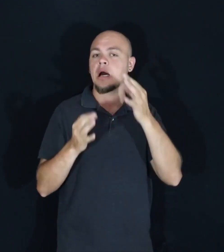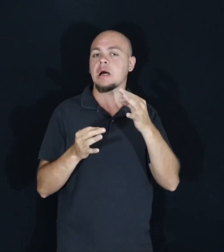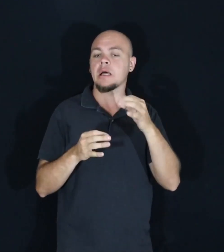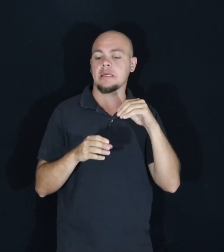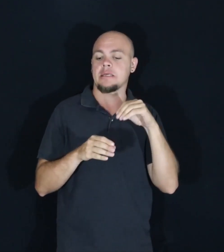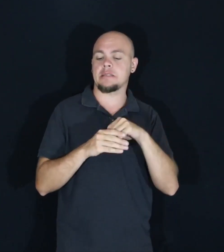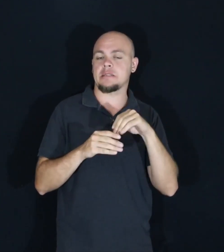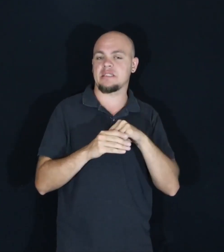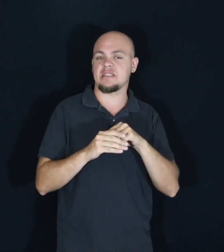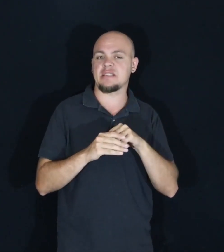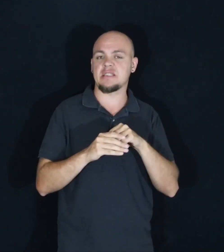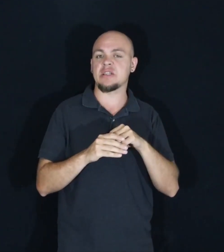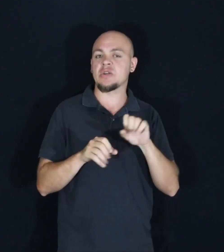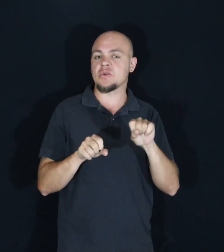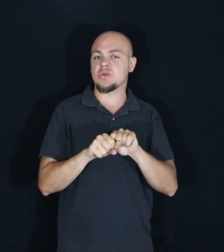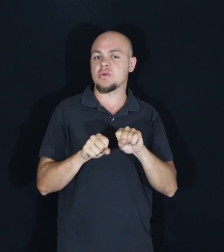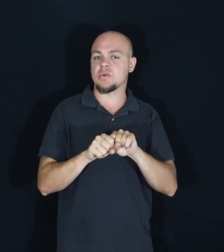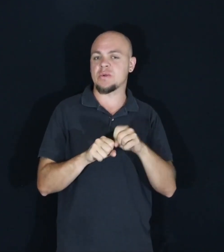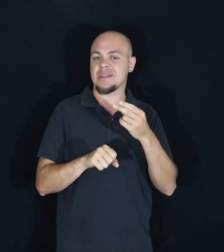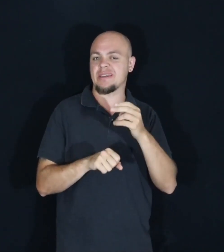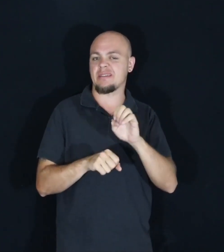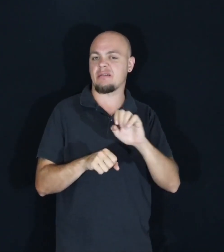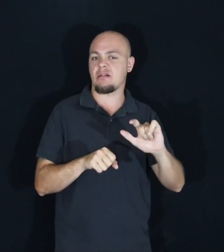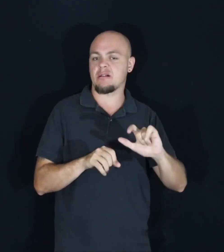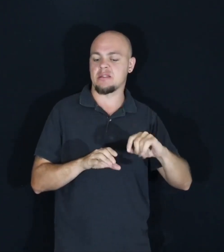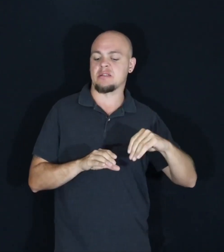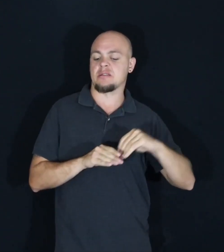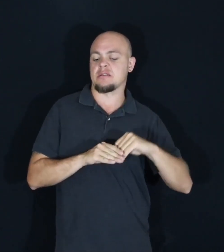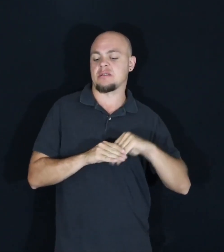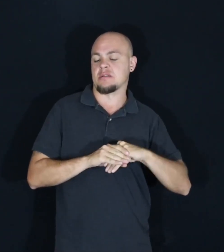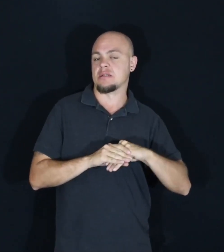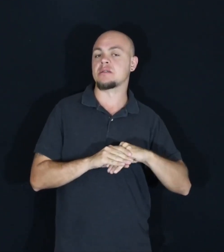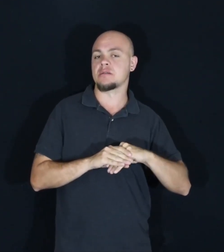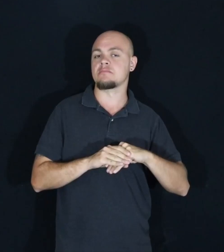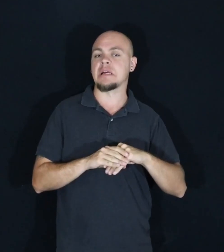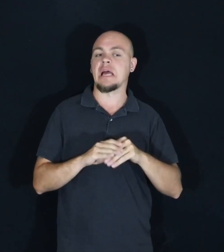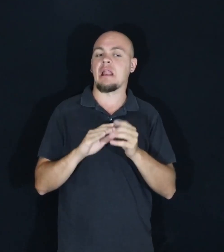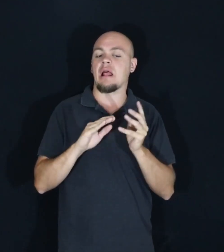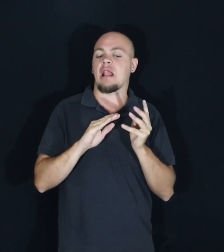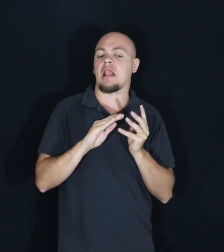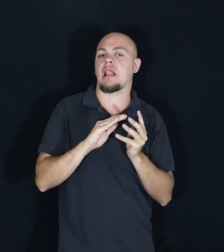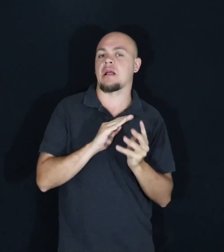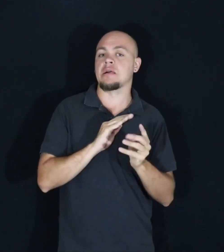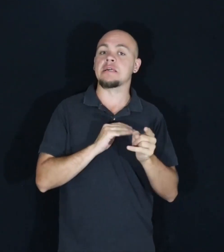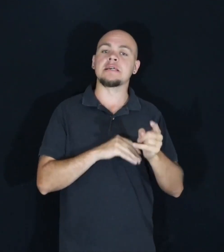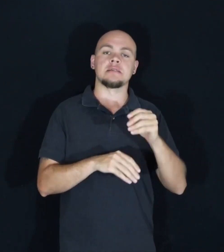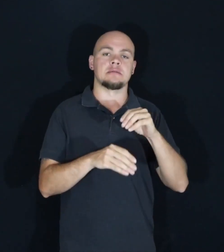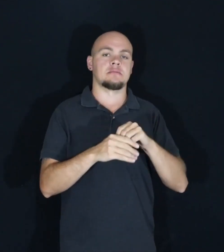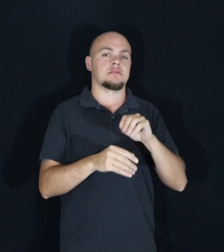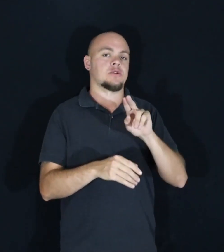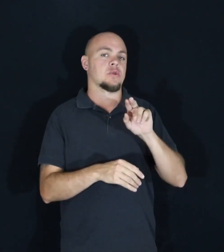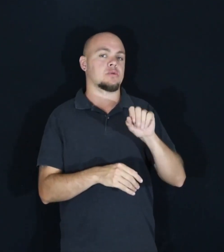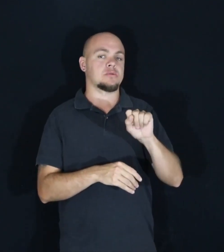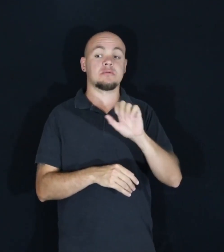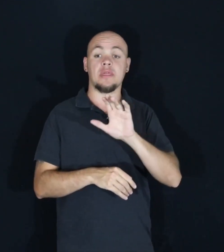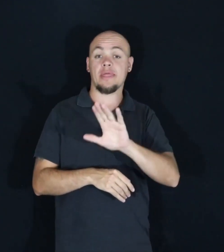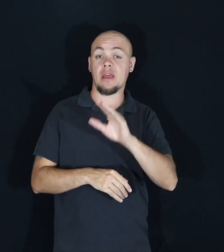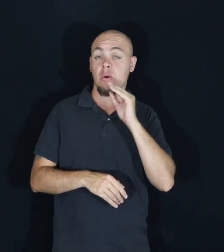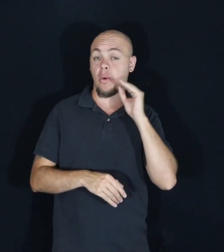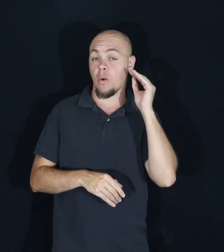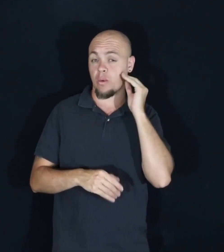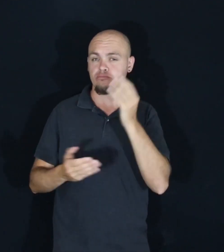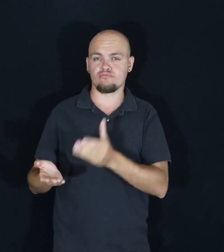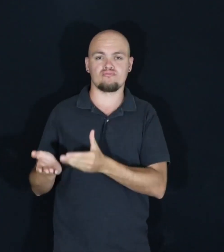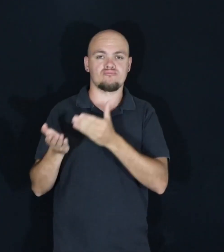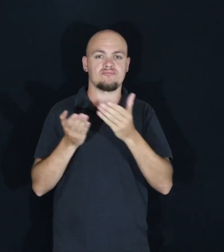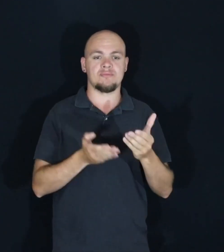stuffed them in the heels of shoes and he got them into the United States. So that they had a piece of their home with them